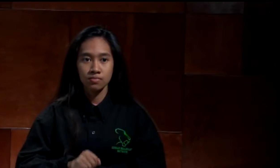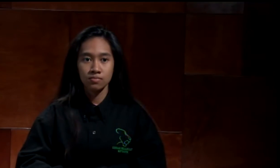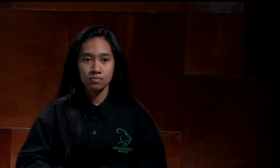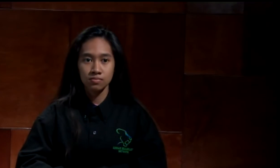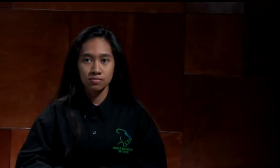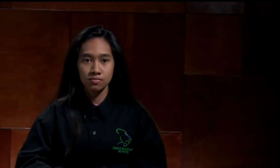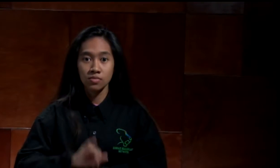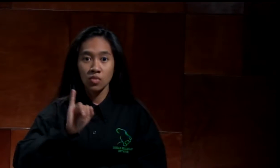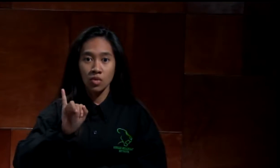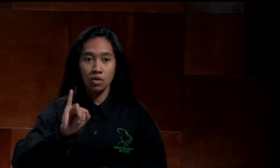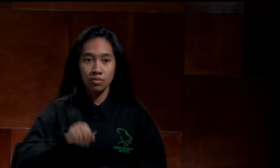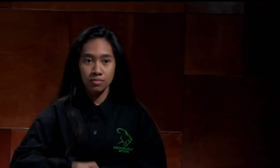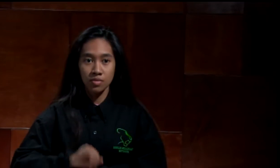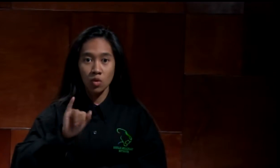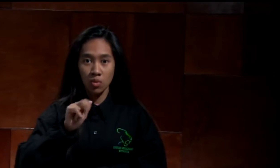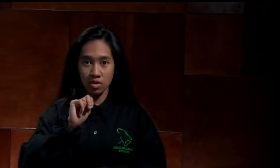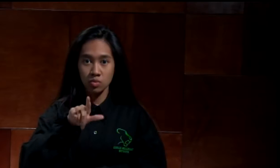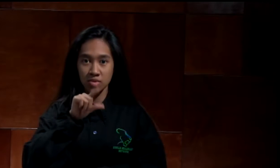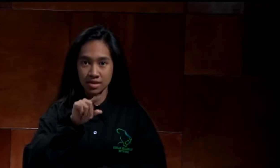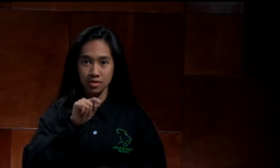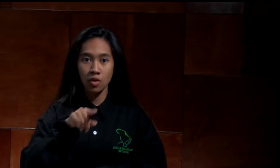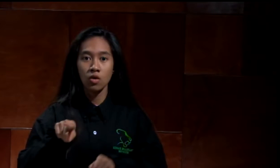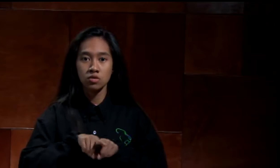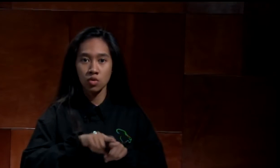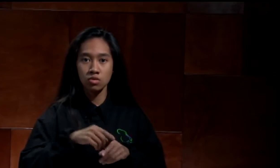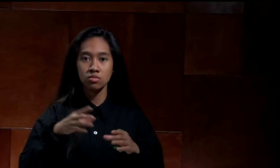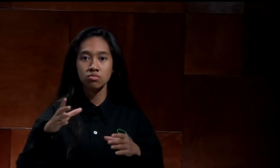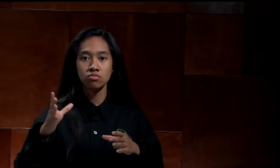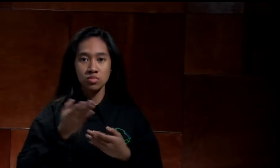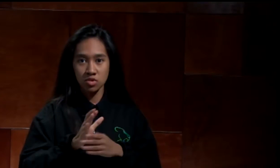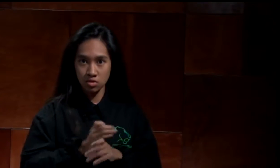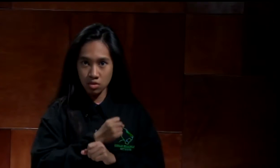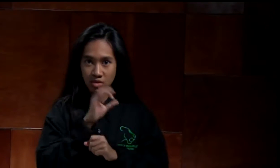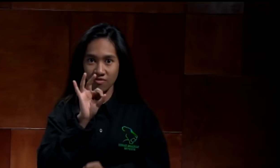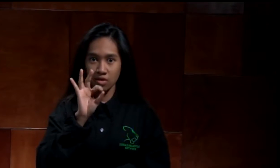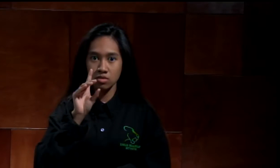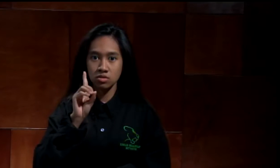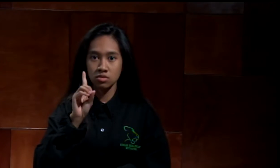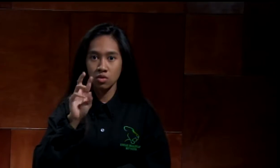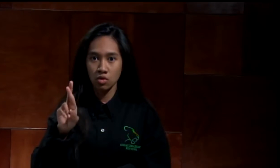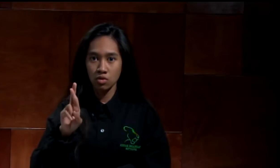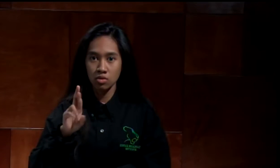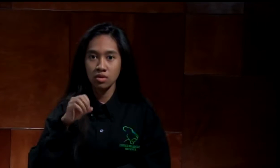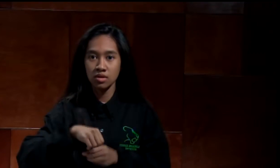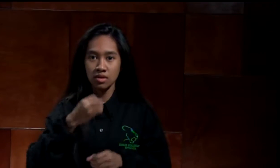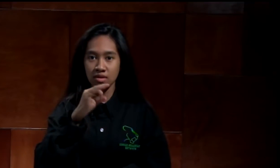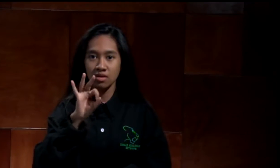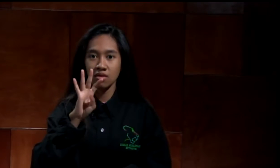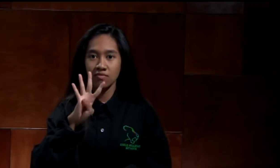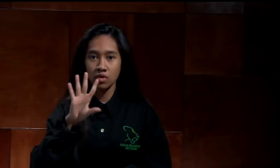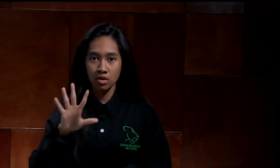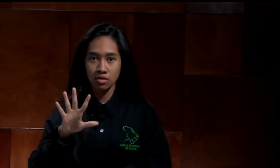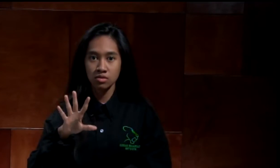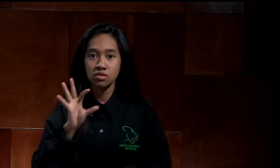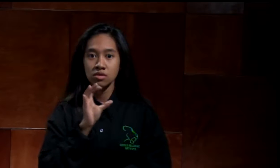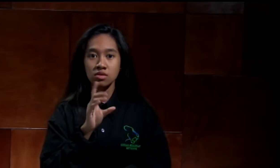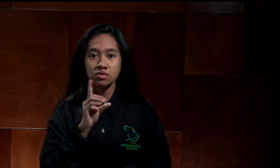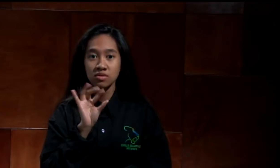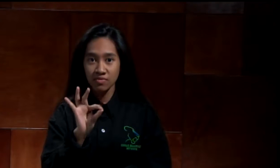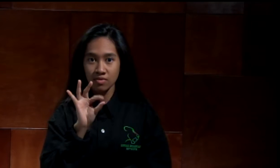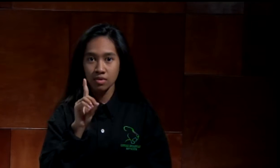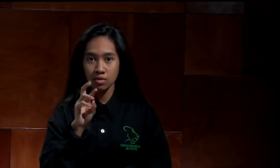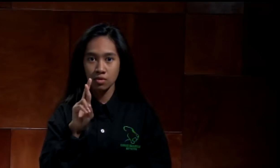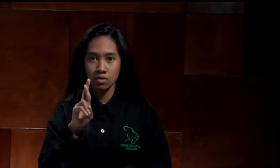January 20th was also the inauguration day for Franklin Delano Roosevelt. In 1945, FDR was first